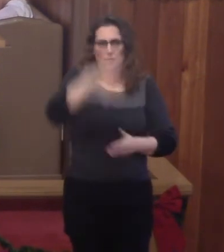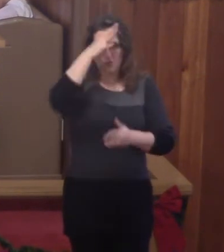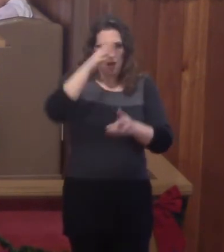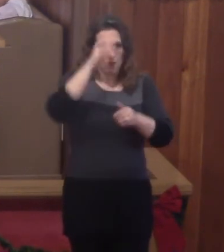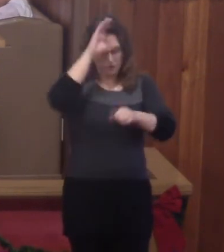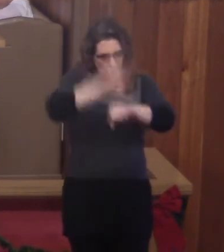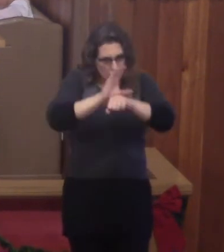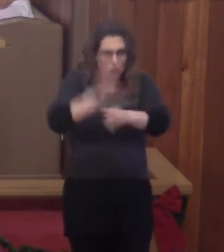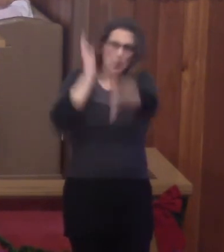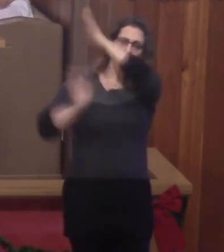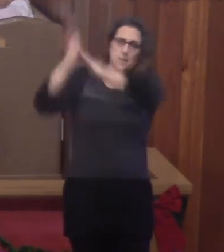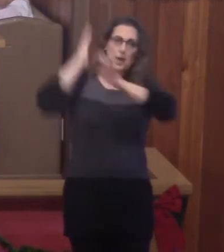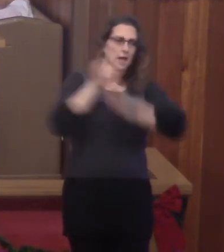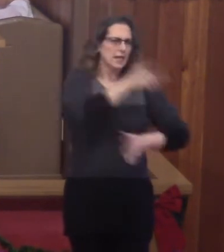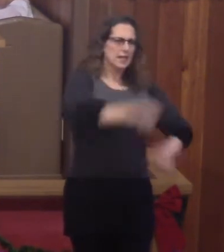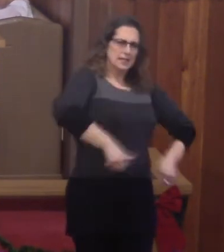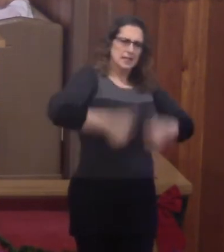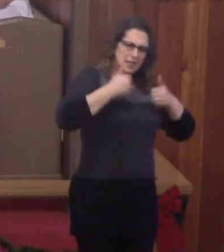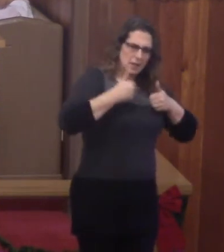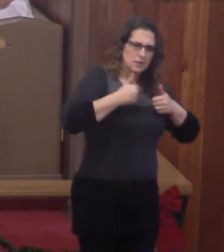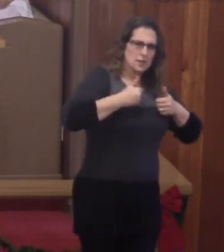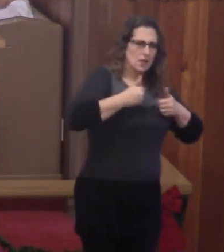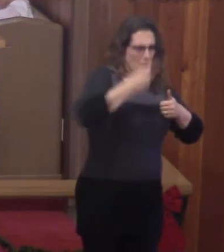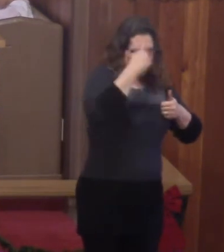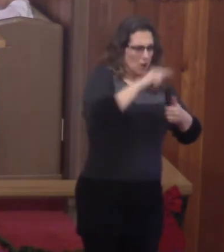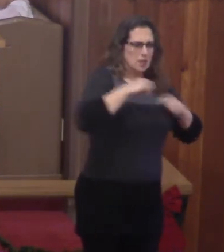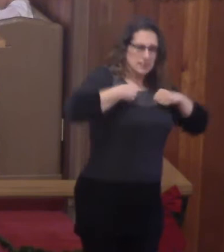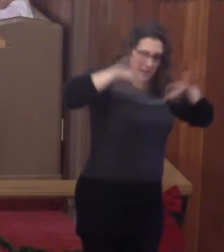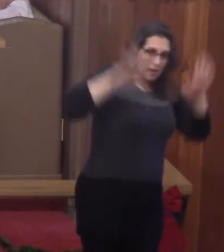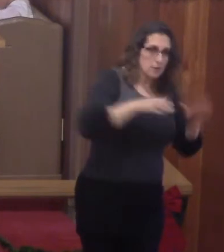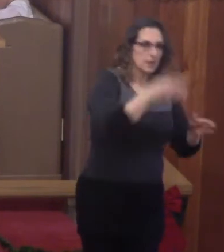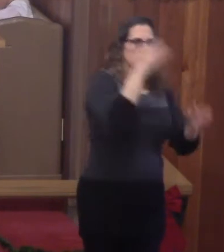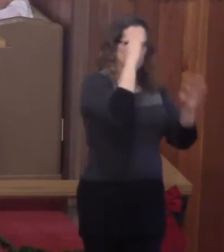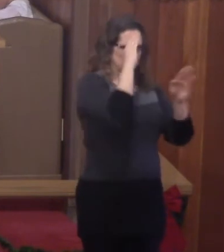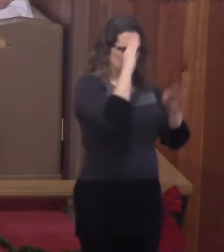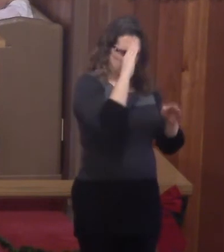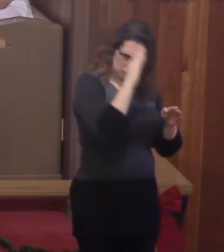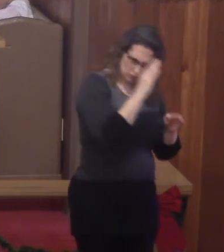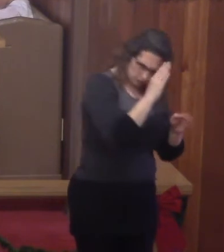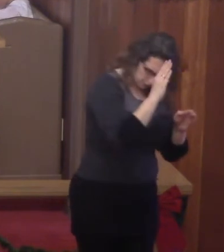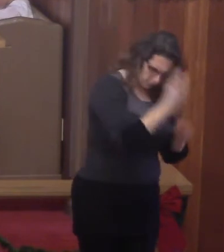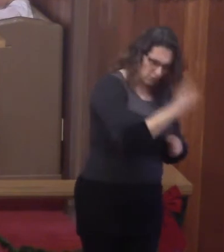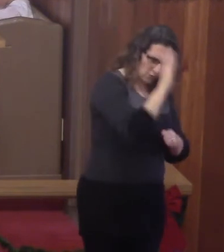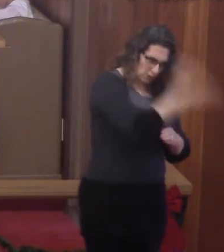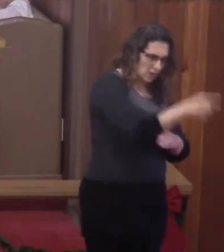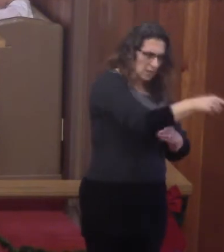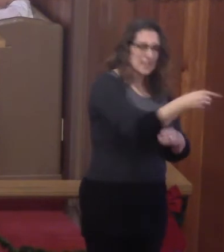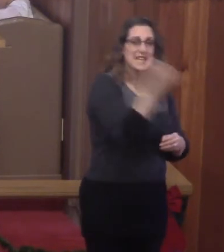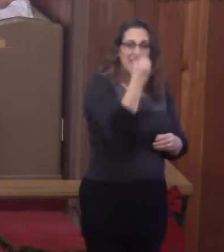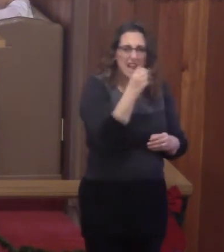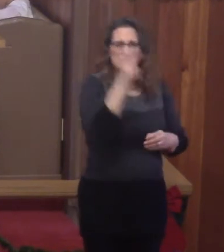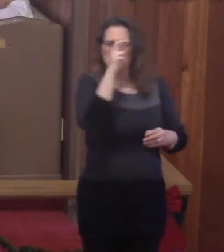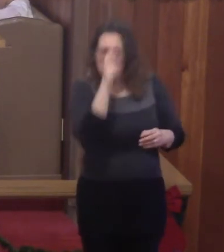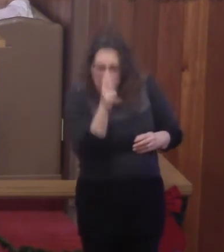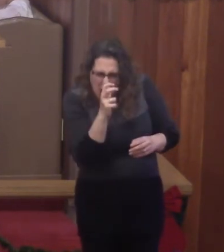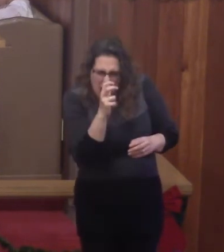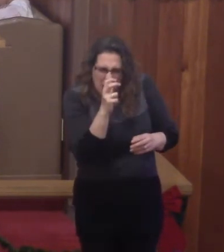lived a life of sacrifice and he didn't waver. He ate bugs and wild honey while wearing itchy clothing.